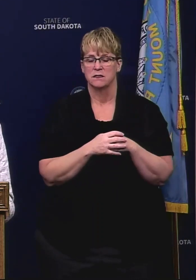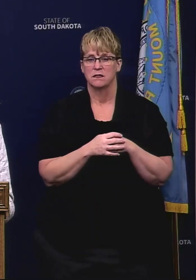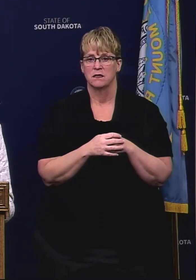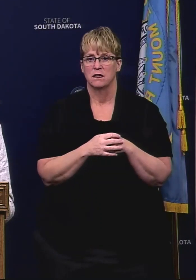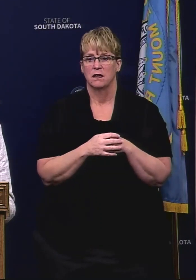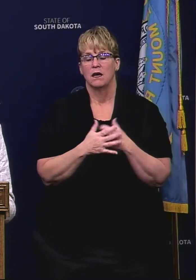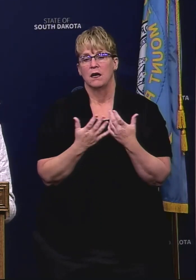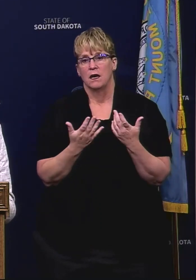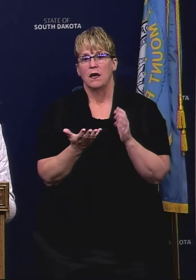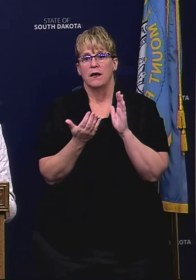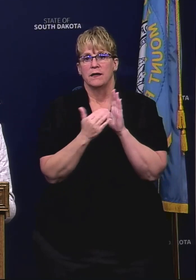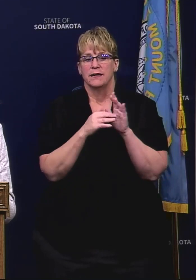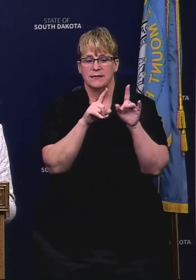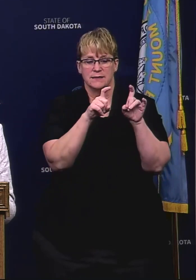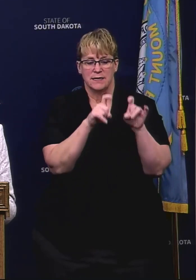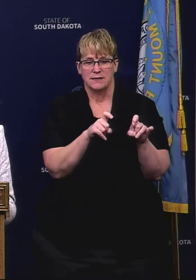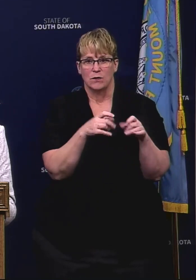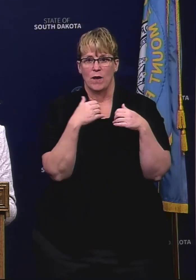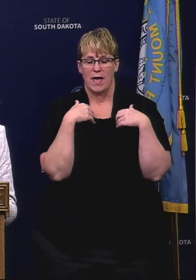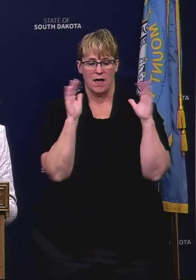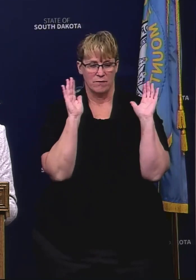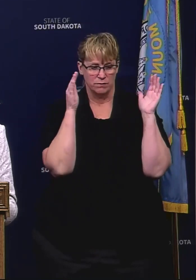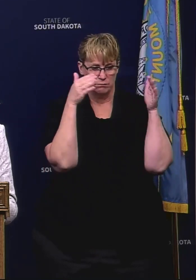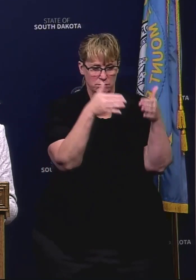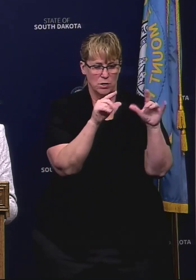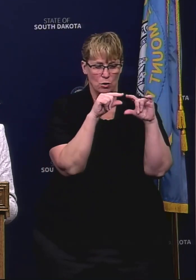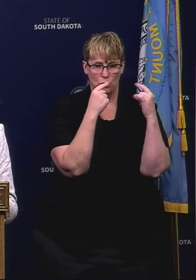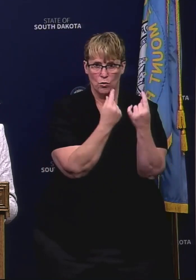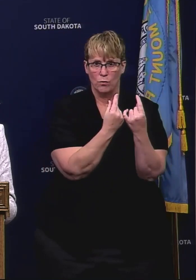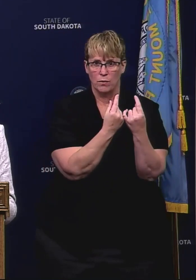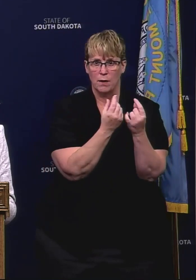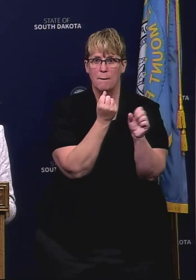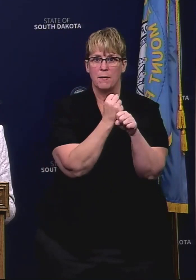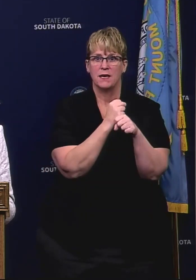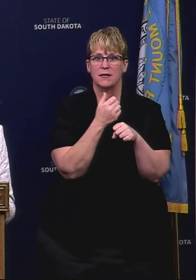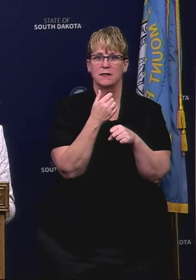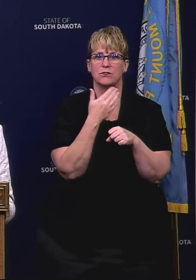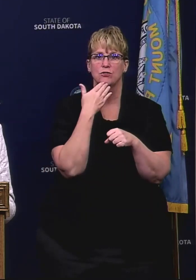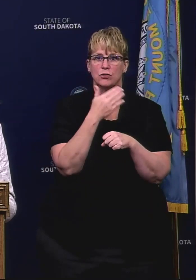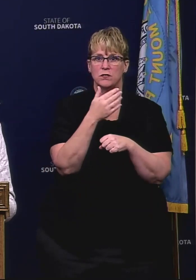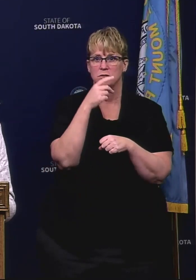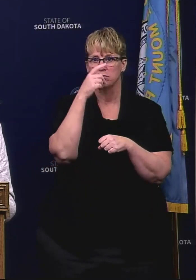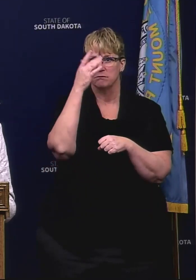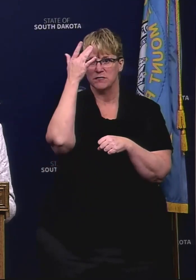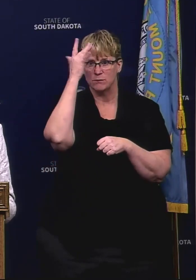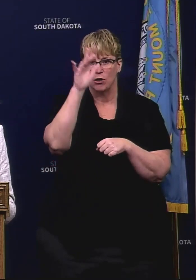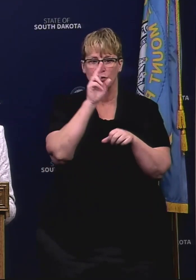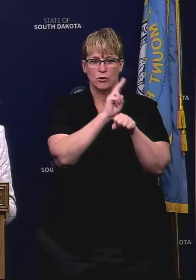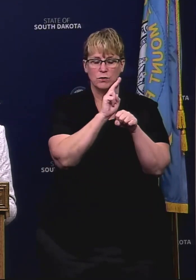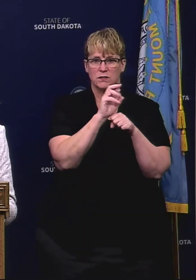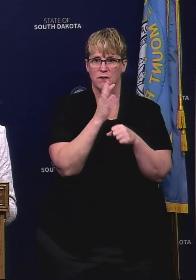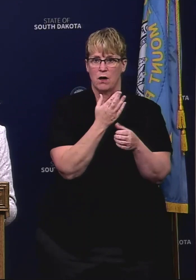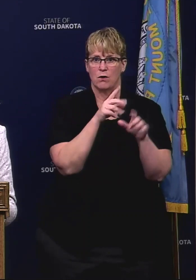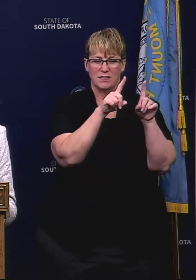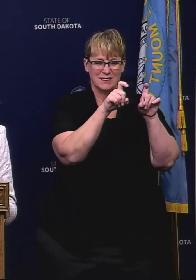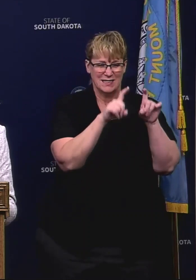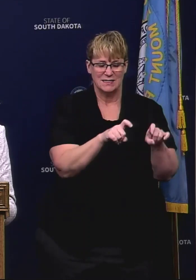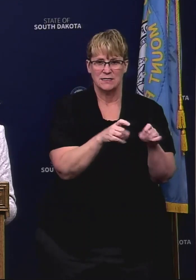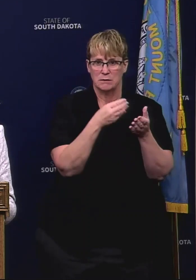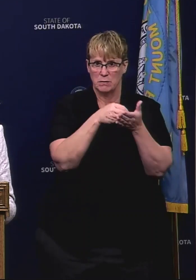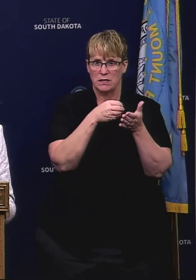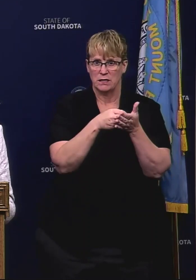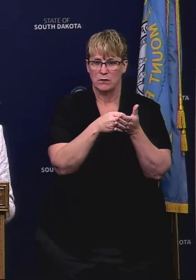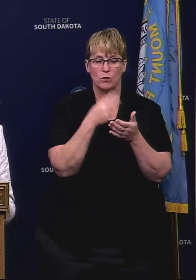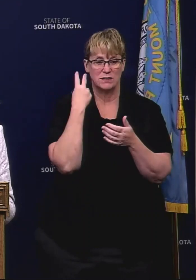you know we're doing a targeted approach so that we're making smart use of our resources. We'll continue to see mass testing